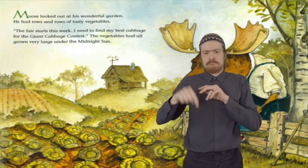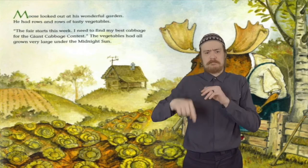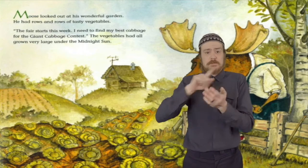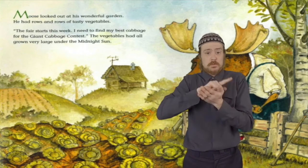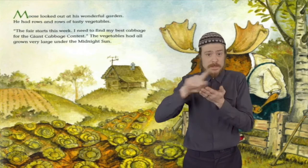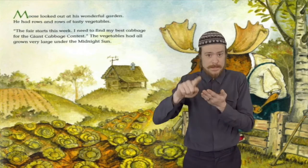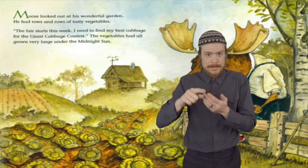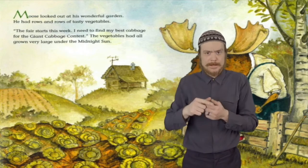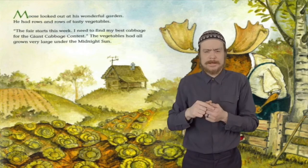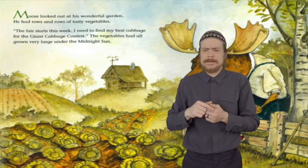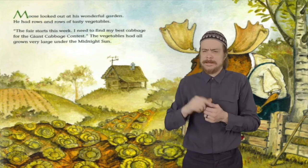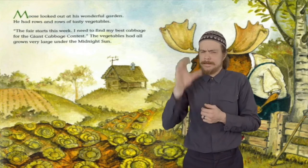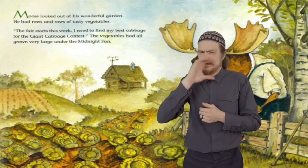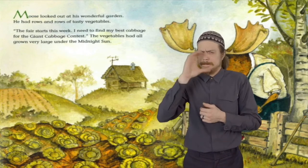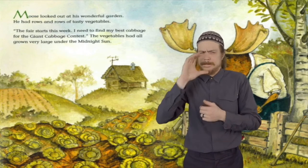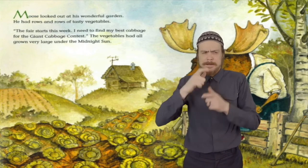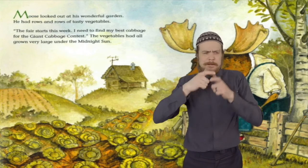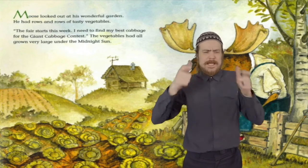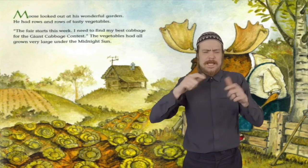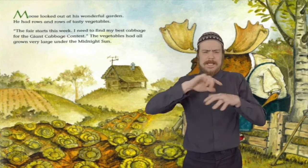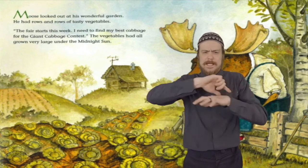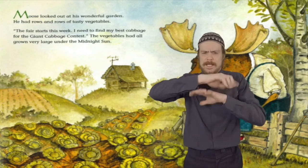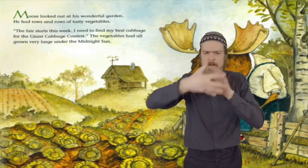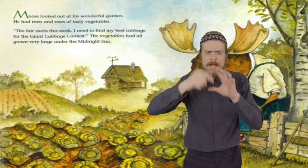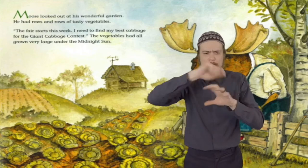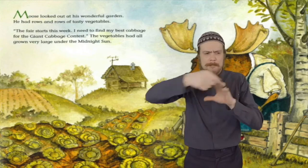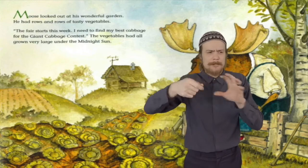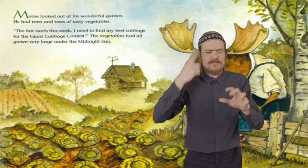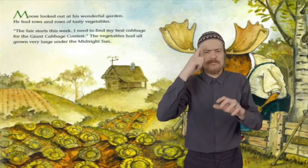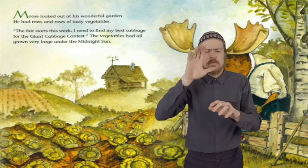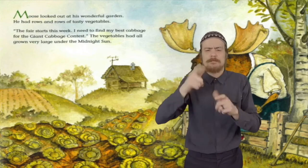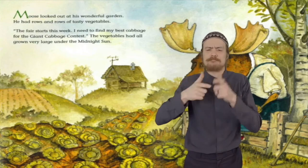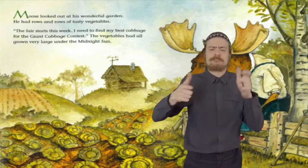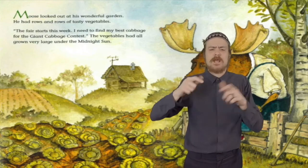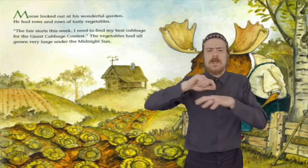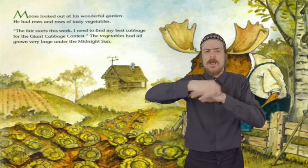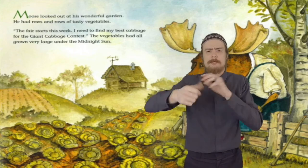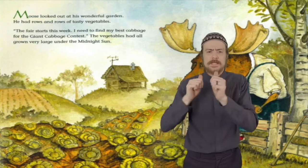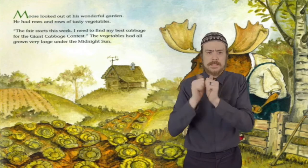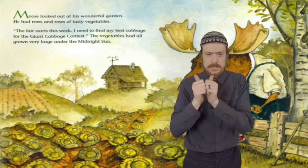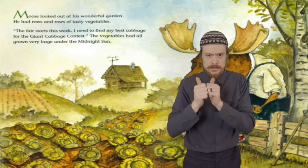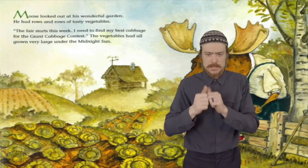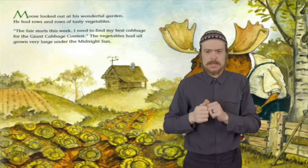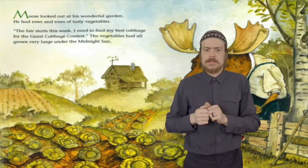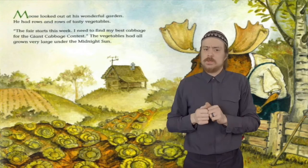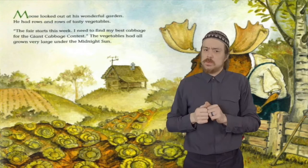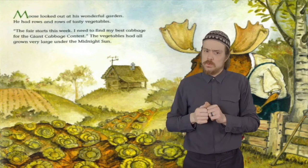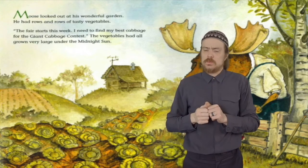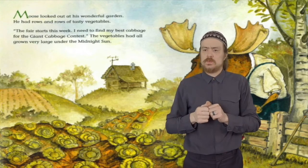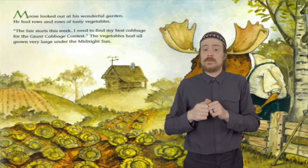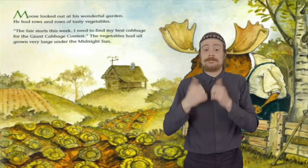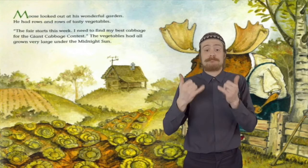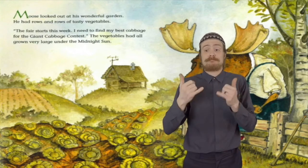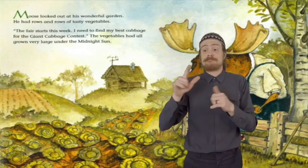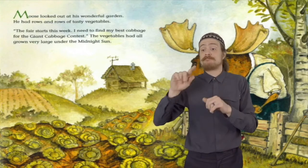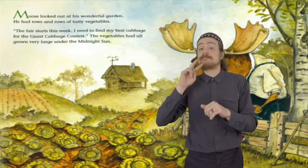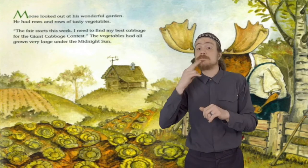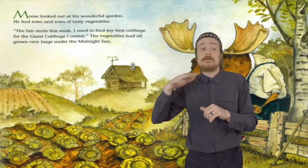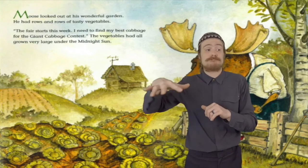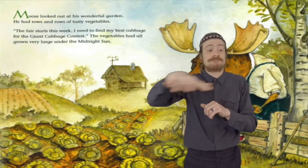week. I need to find my best cabbage for the Giant Cabbage Contest. The vegetables had all grown very large